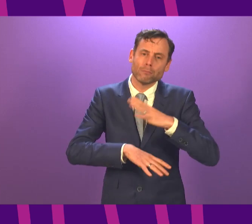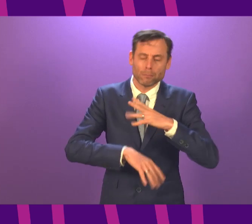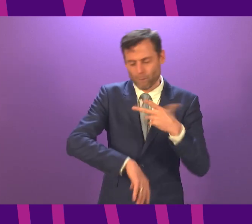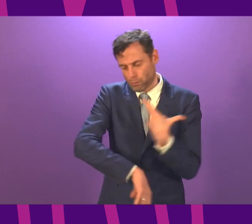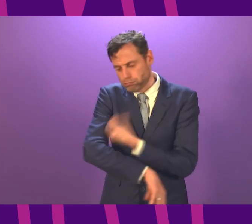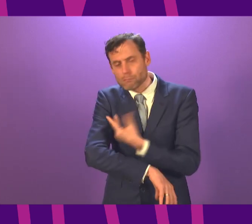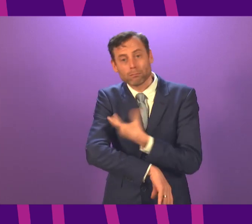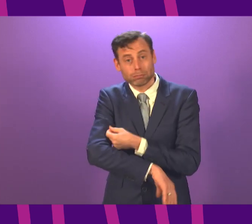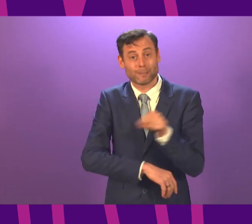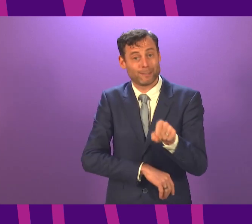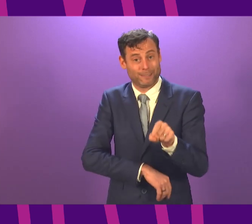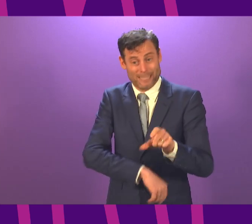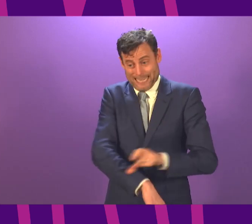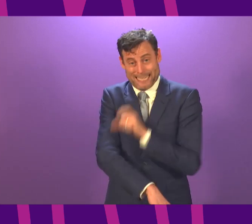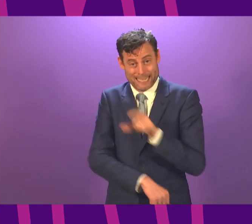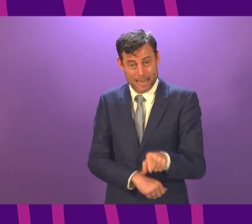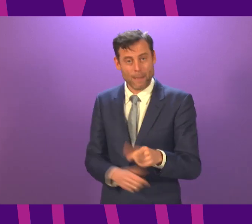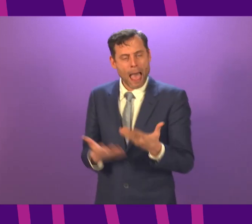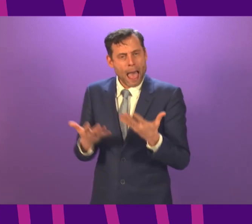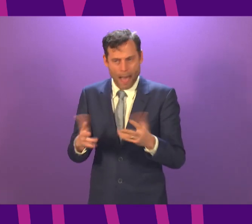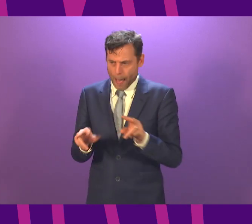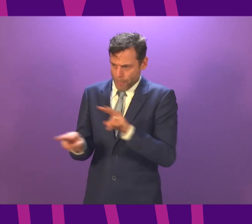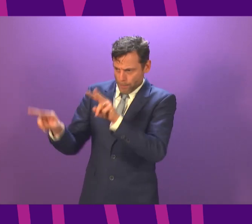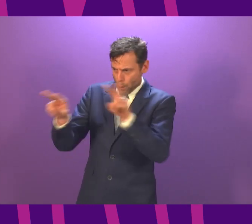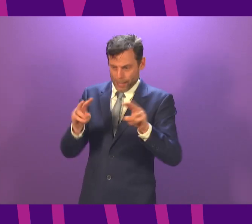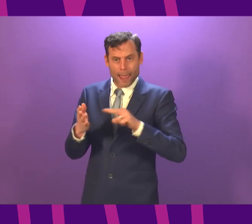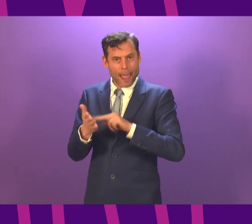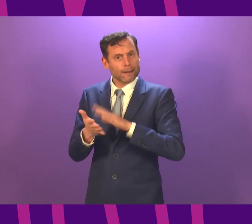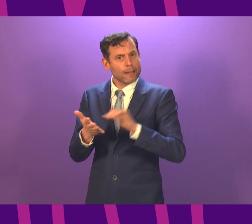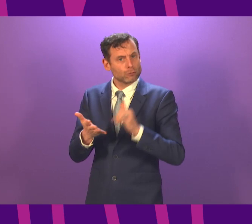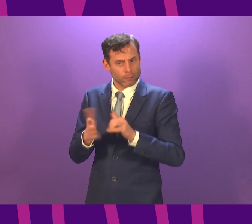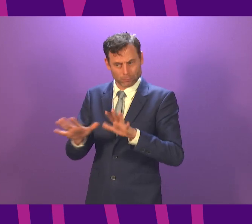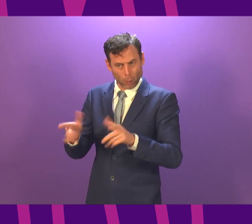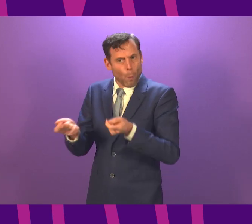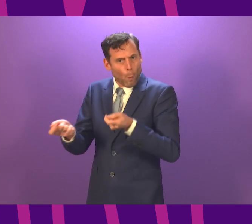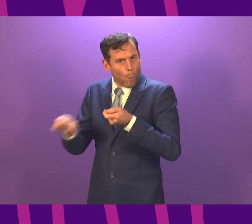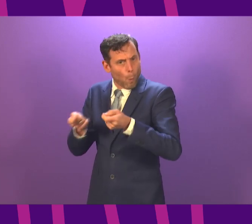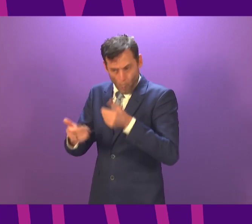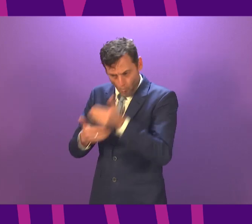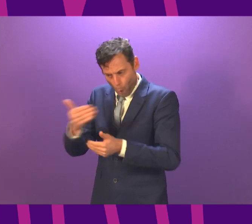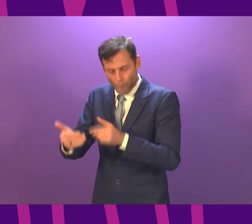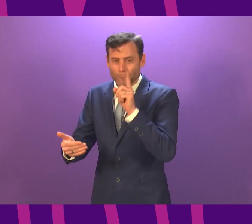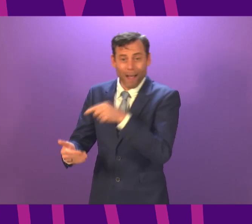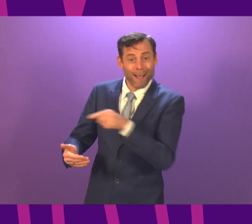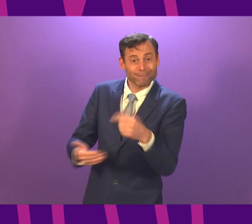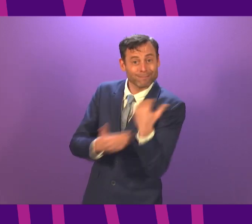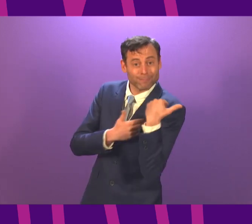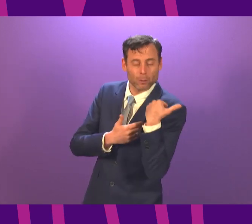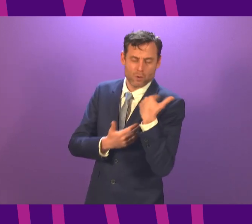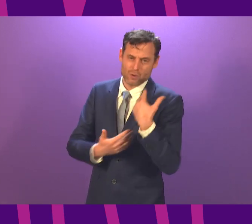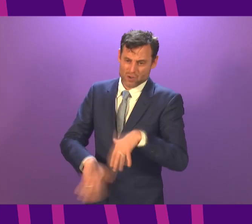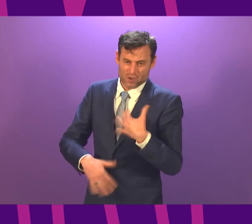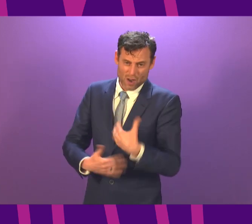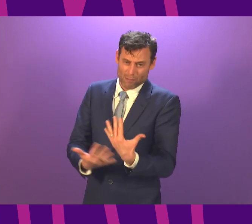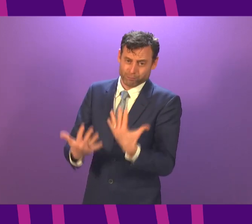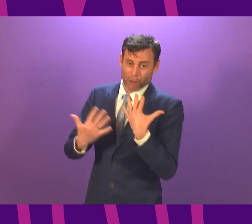In short, NHS services are coping at present, although the pressure on frontline staff is considerable. But already in some areas, the